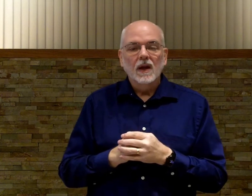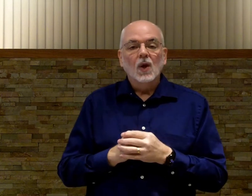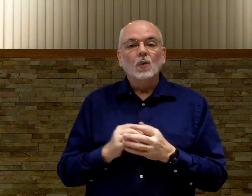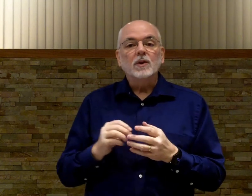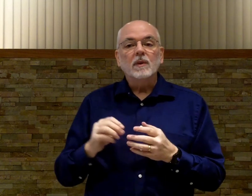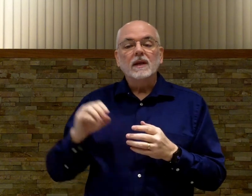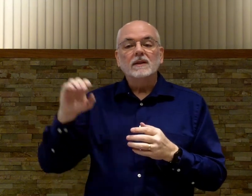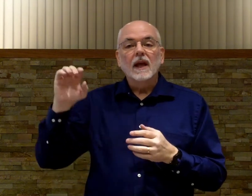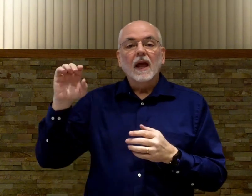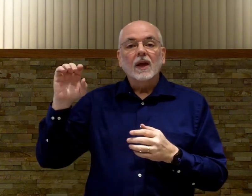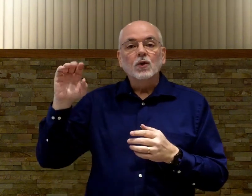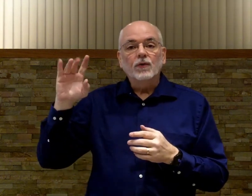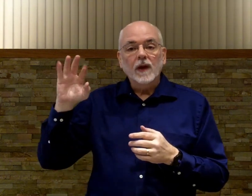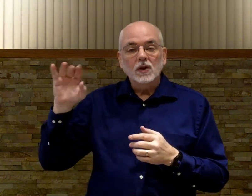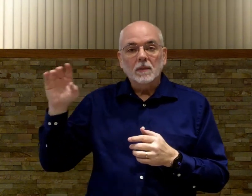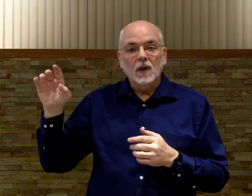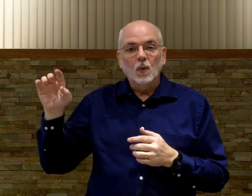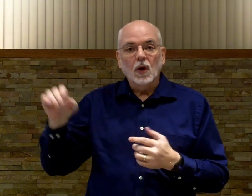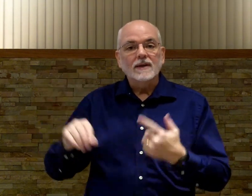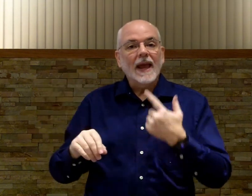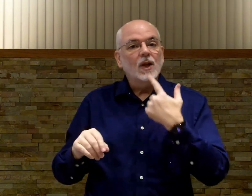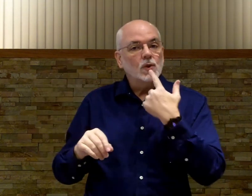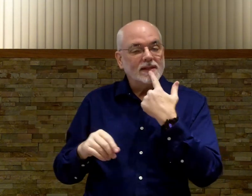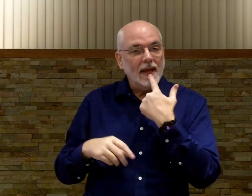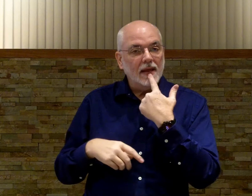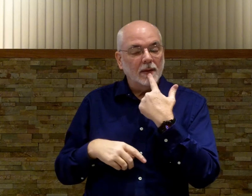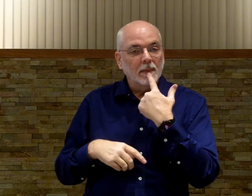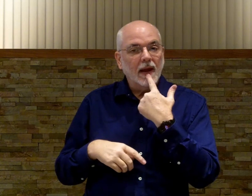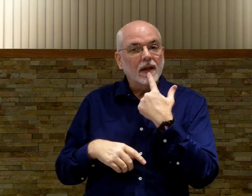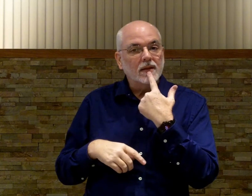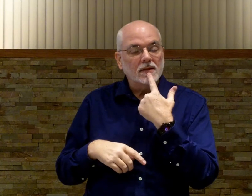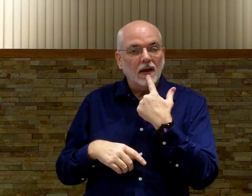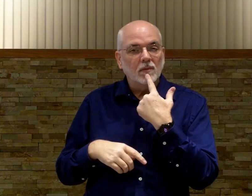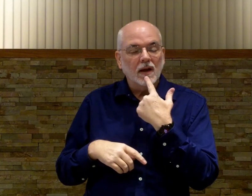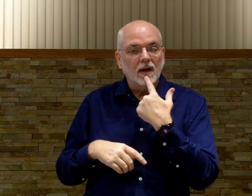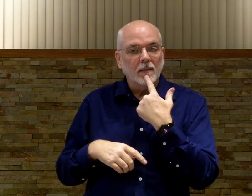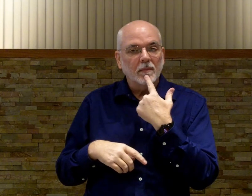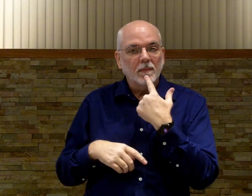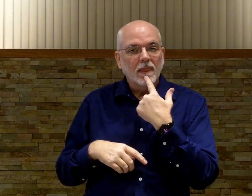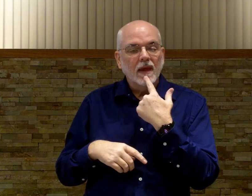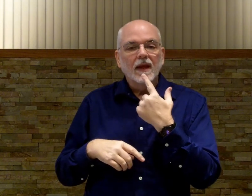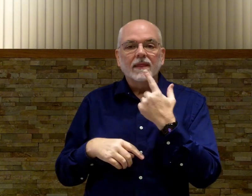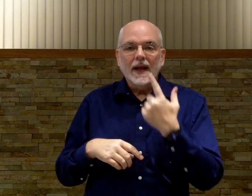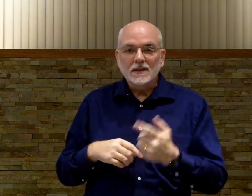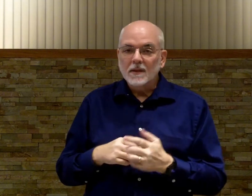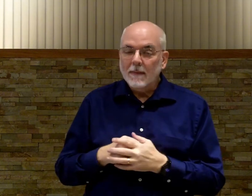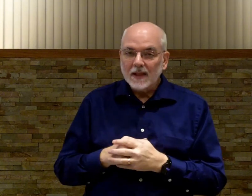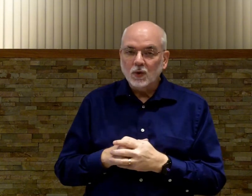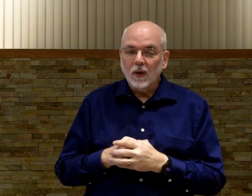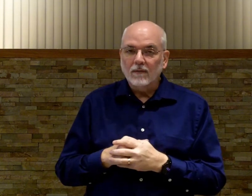which means you fingerspell the words and you say them at the same time. That's the best way